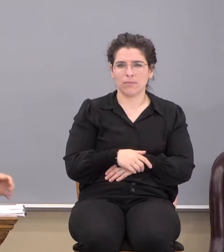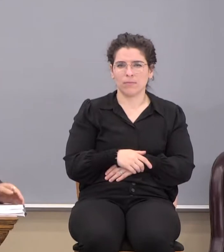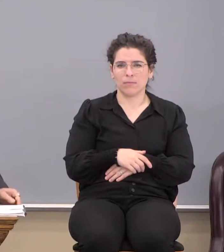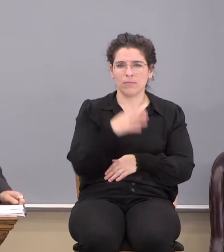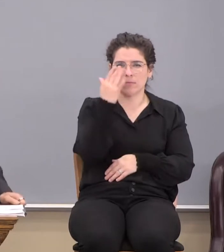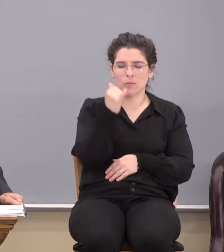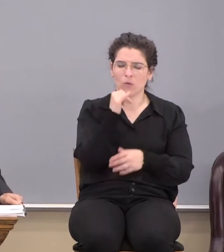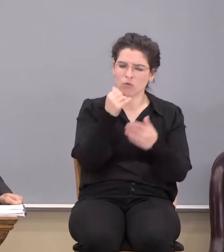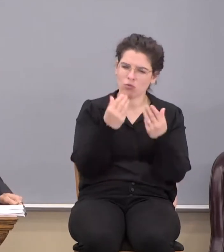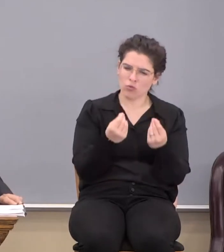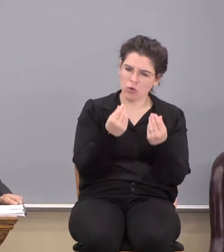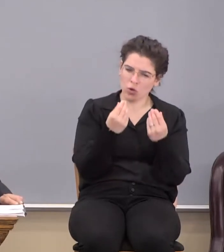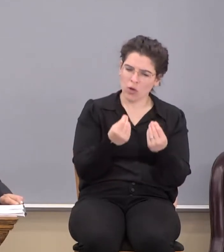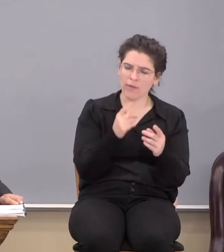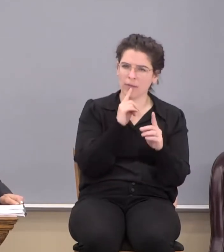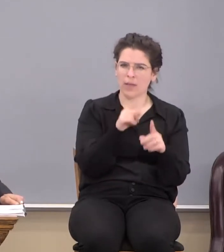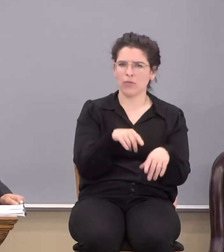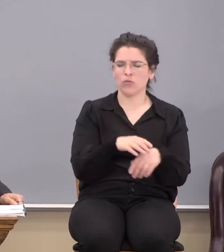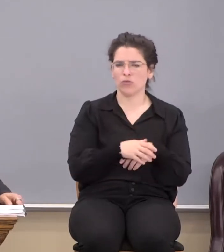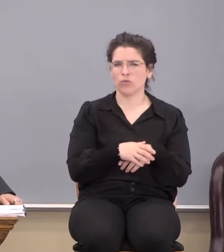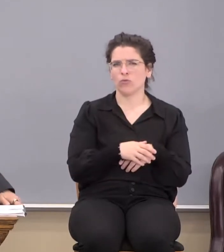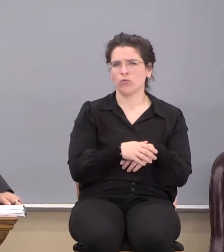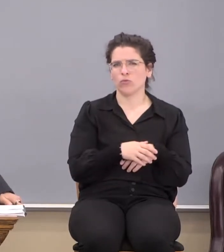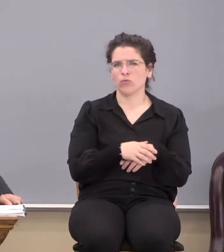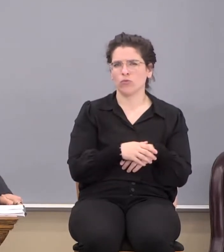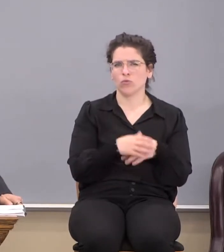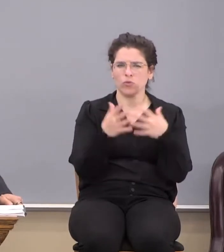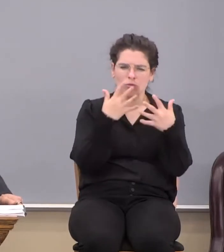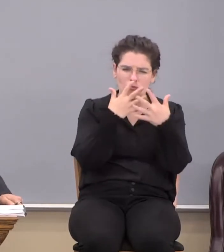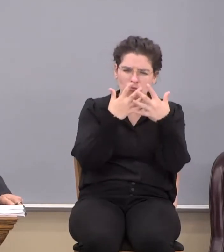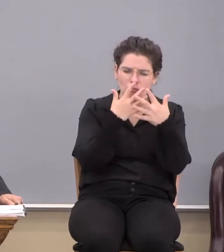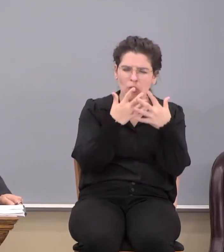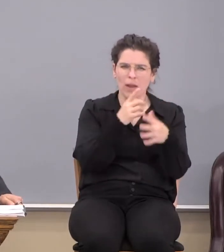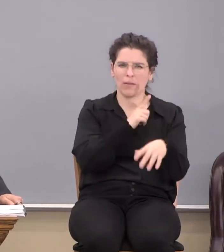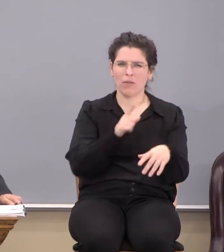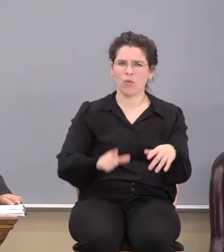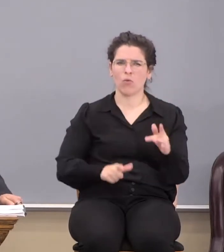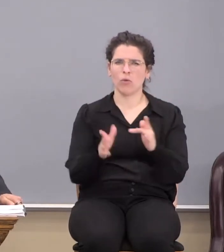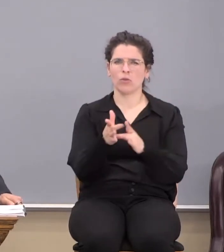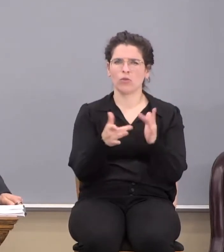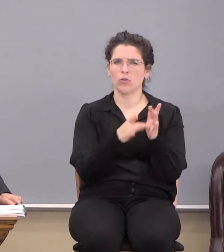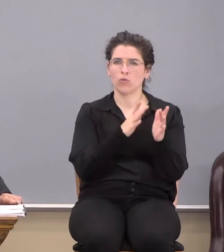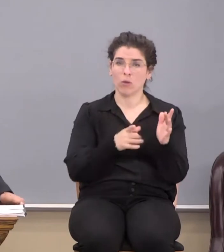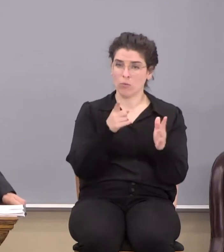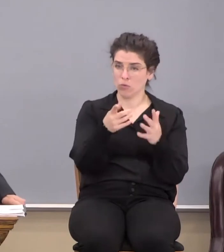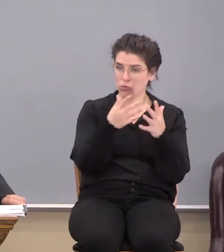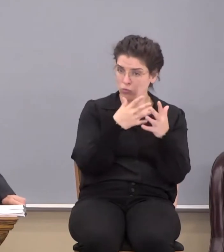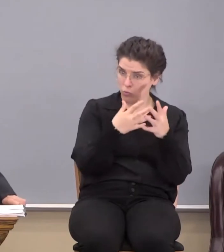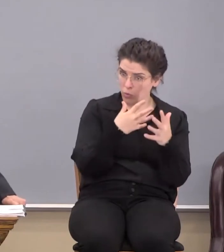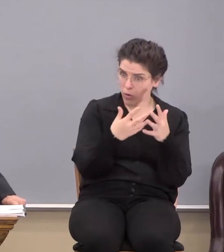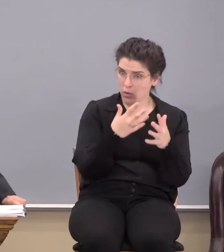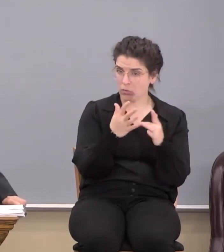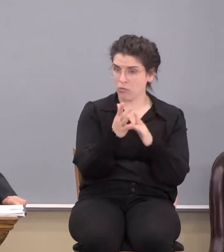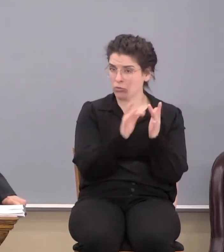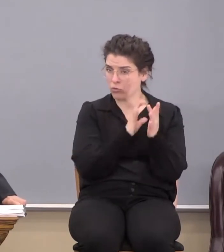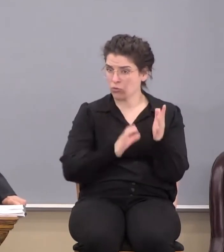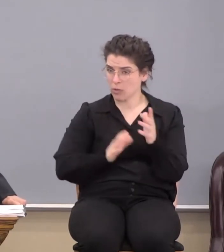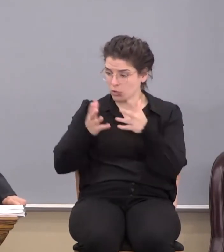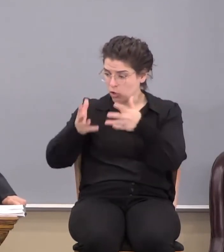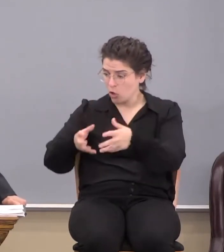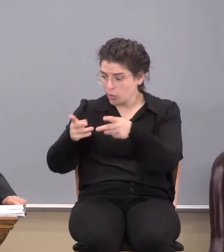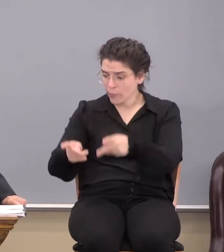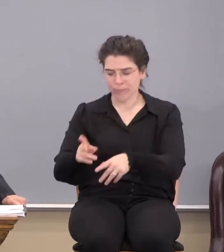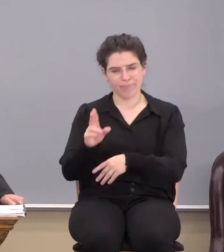Why would you soft-pedal the answer? Why would you soft-pedal the Lord Jesus Christ? Would you soft-pedal the Lord Jesus Christ to a lost person?